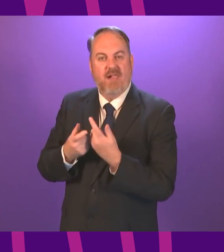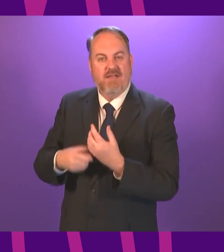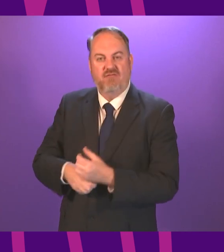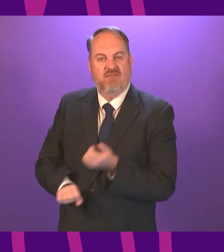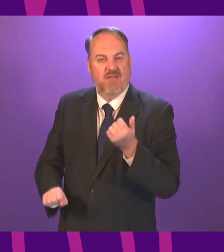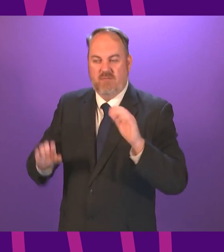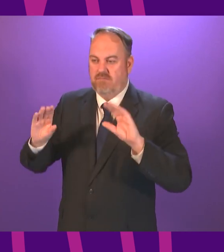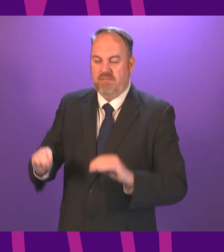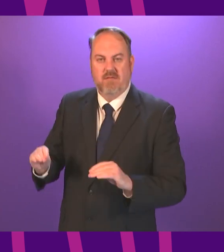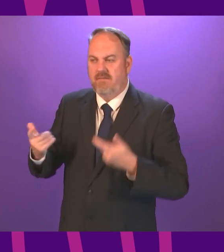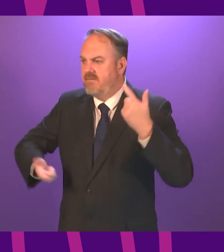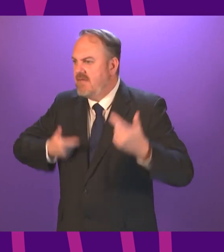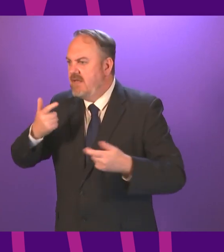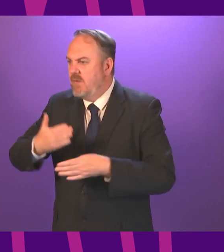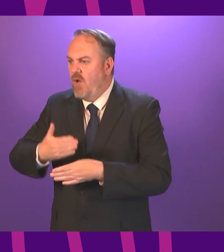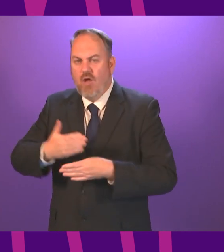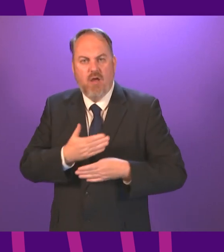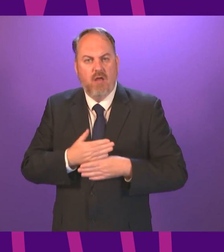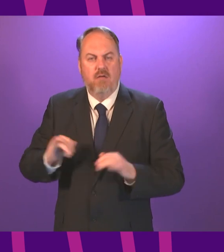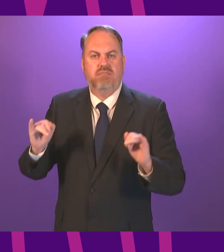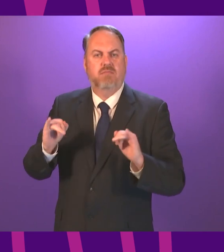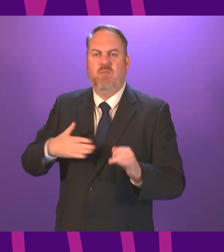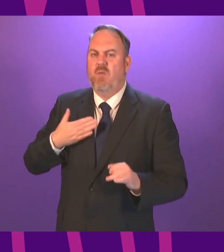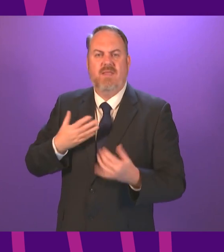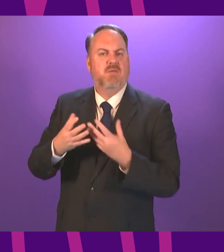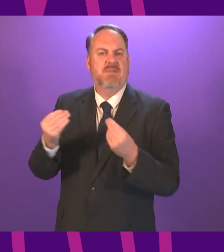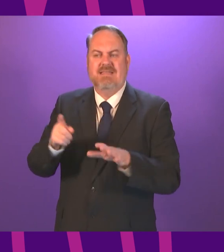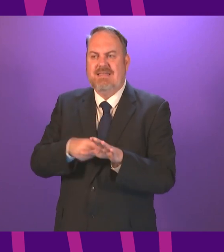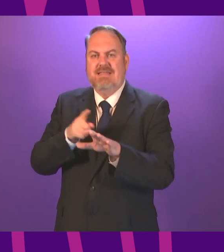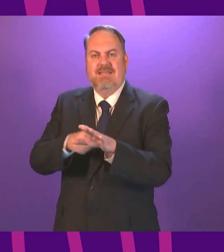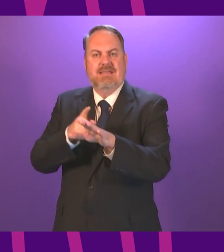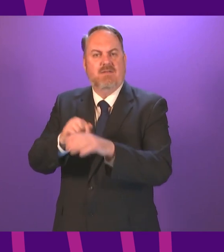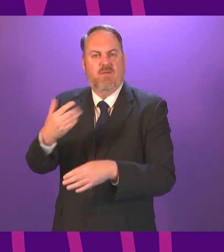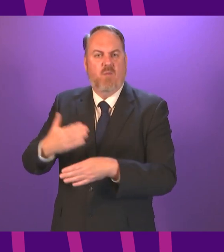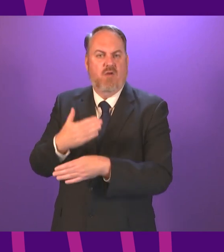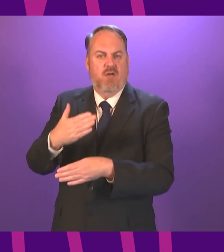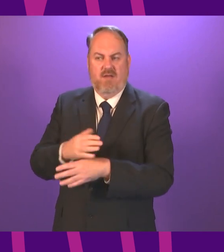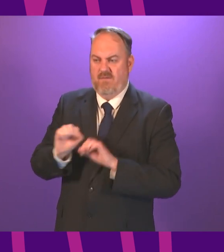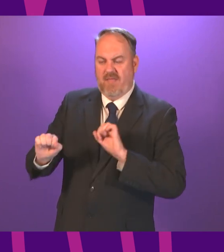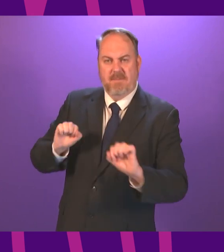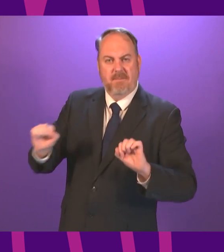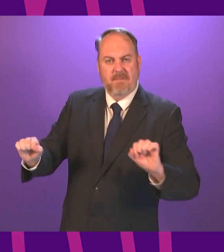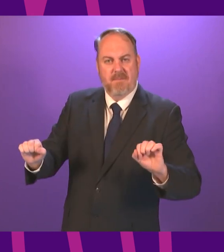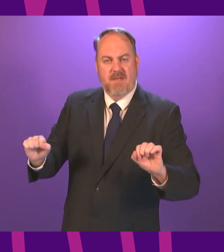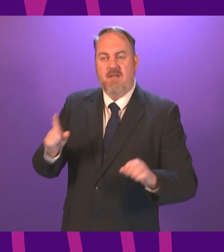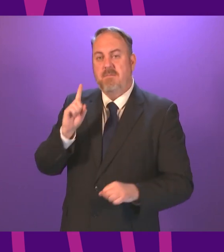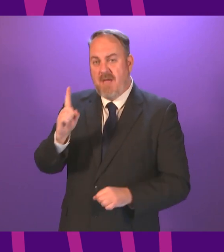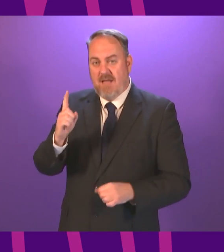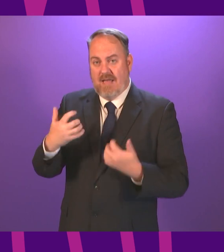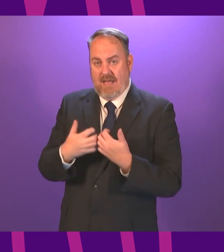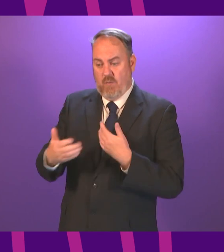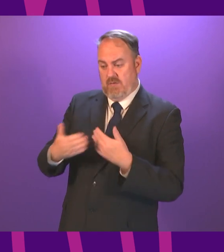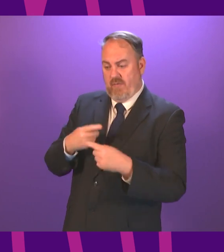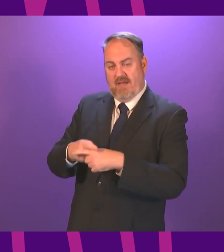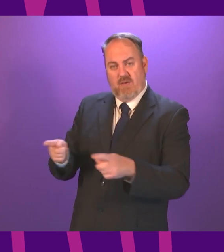businesses unable to reopen and people who are unable to train in a new skill set if they have been redundant but for these issues to be addressed